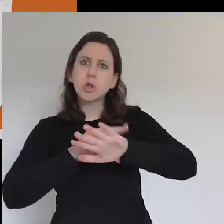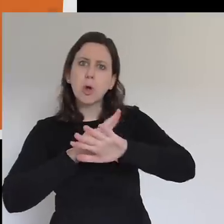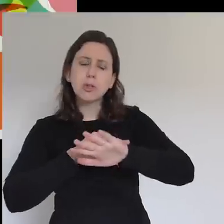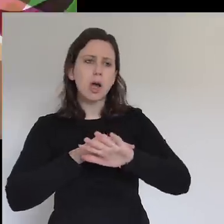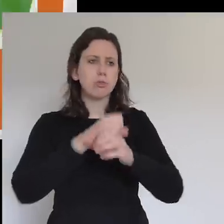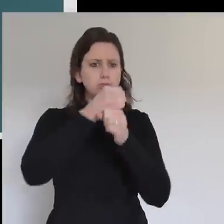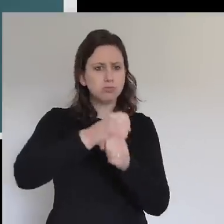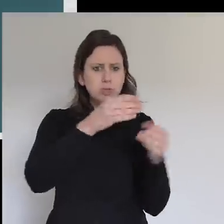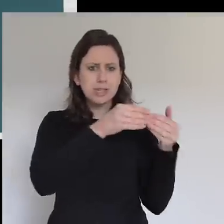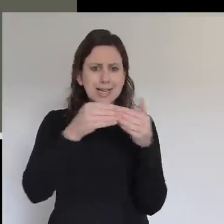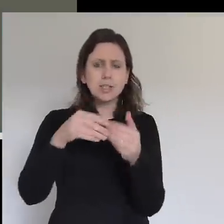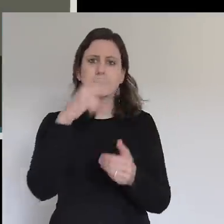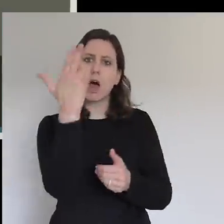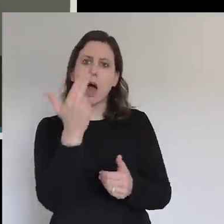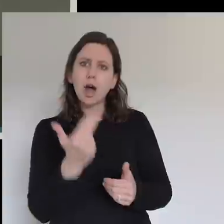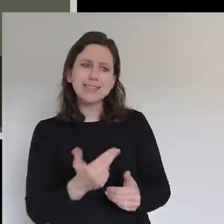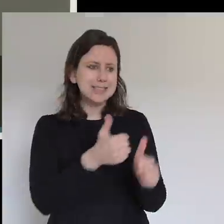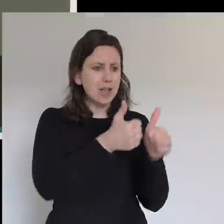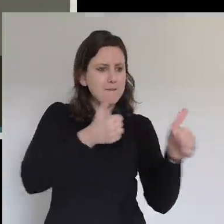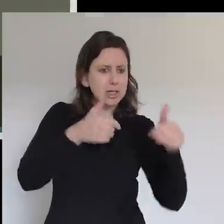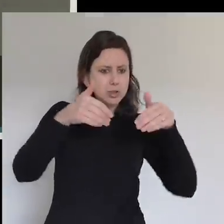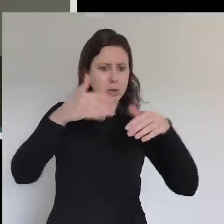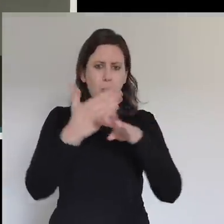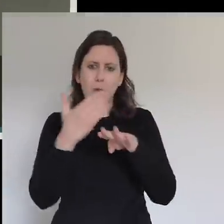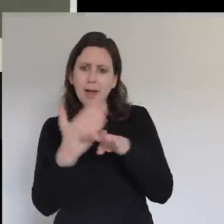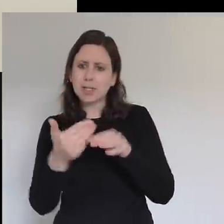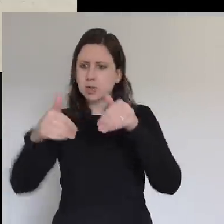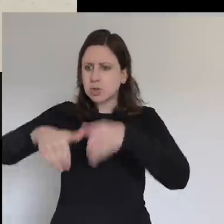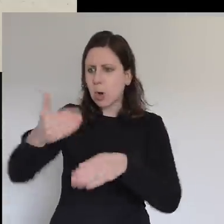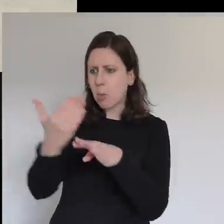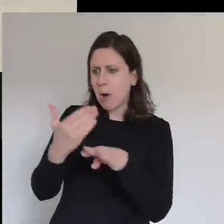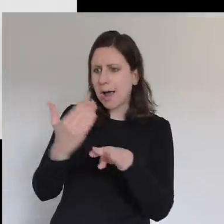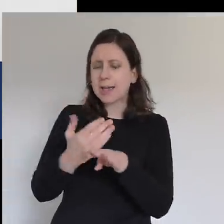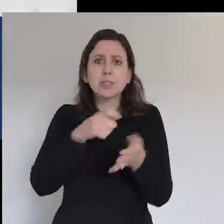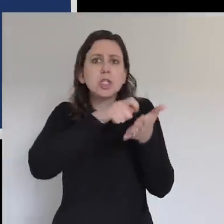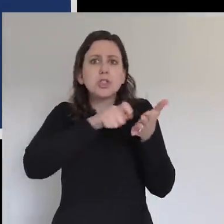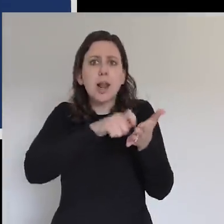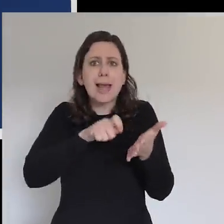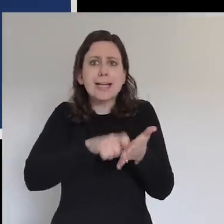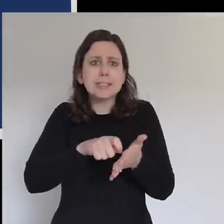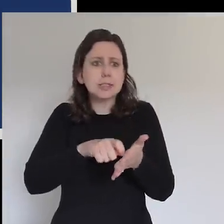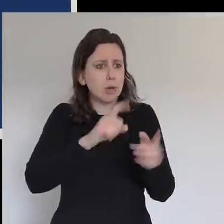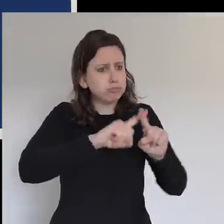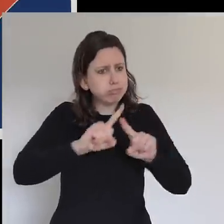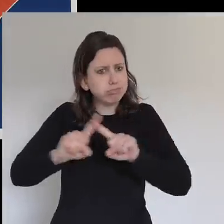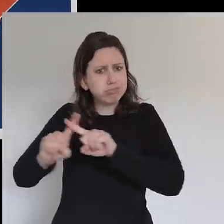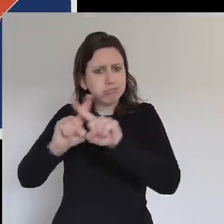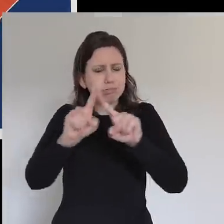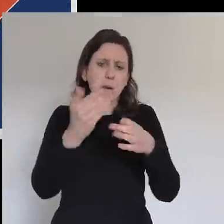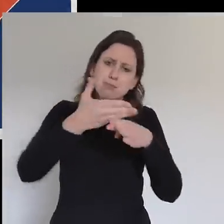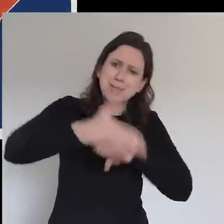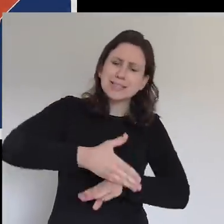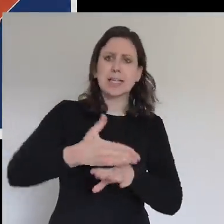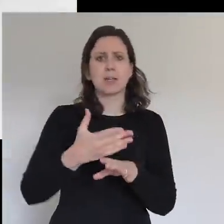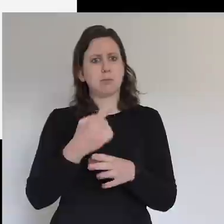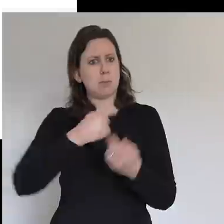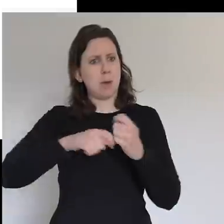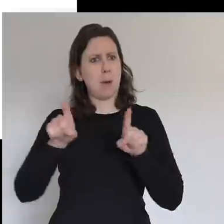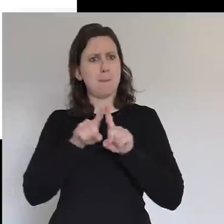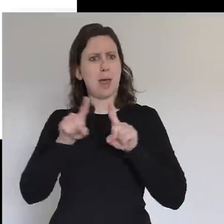leaders, artists, factory workers, retailers, and journalists who are busy being salt and light in the world. We are